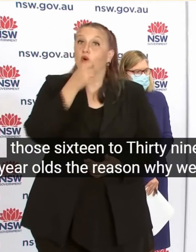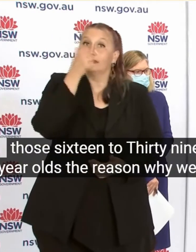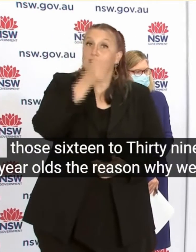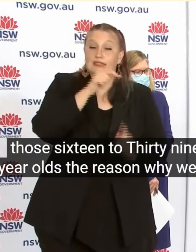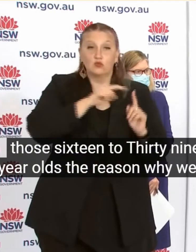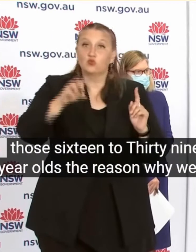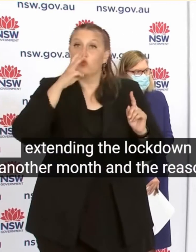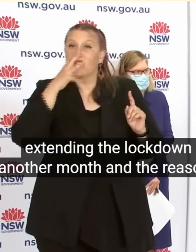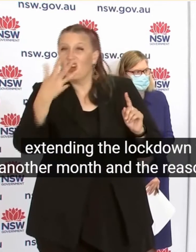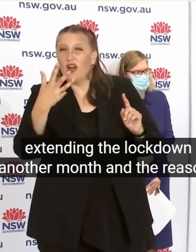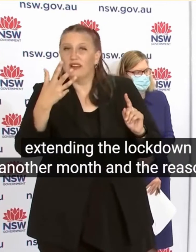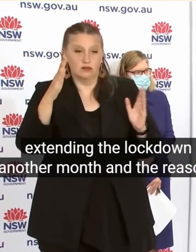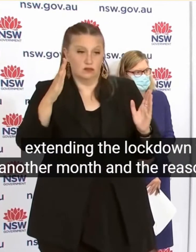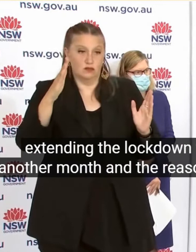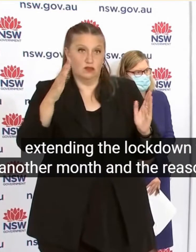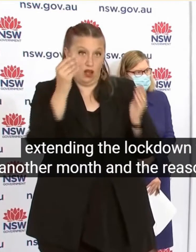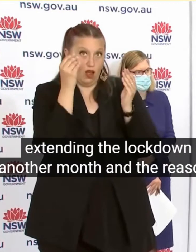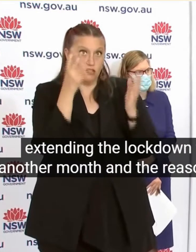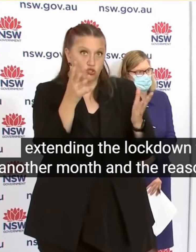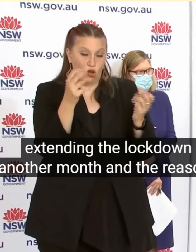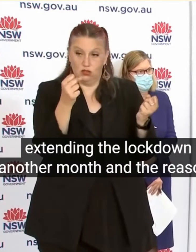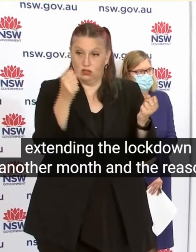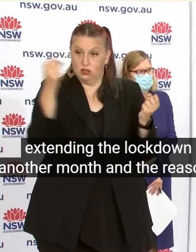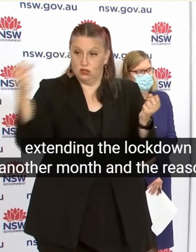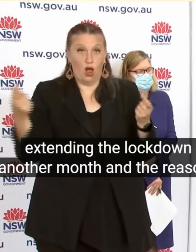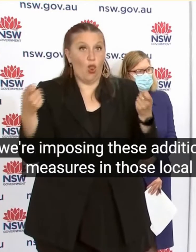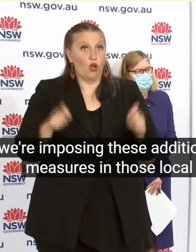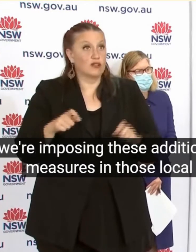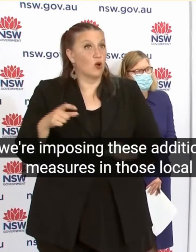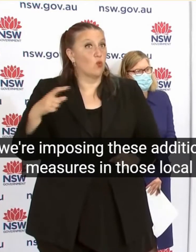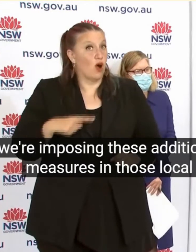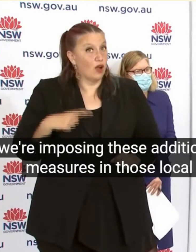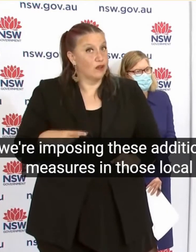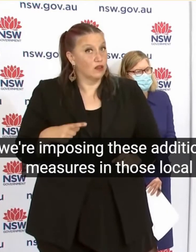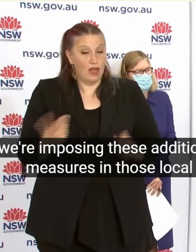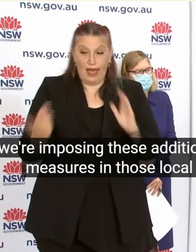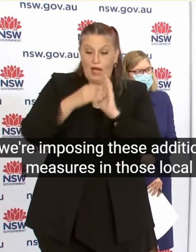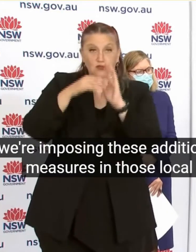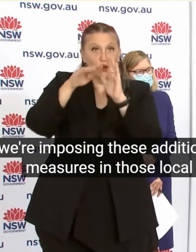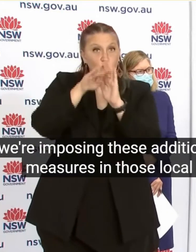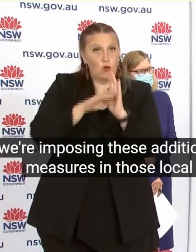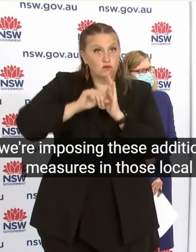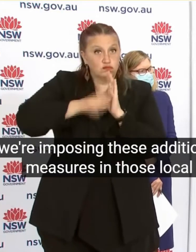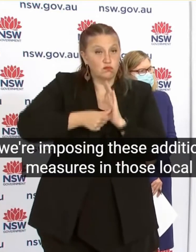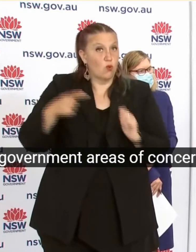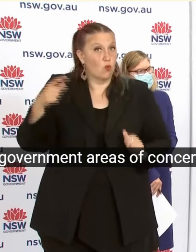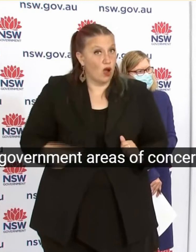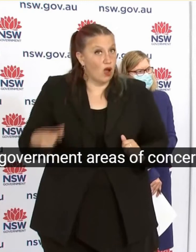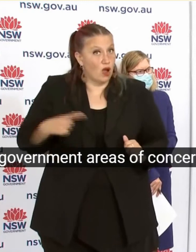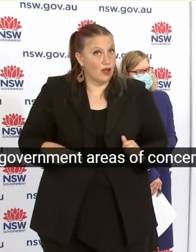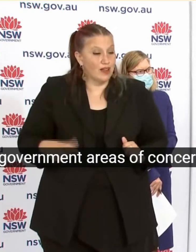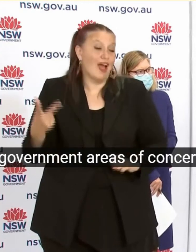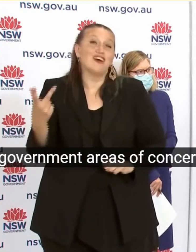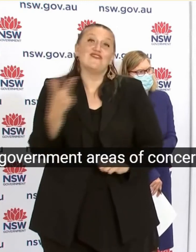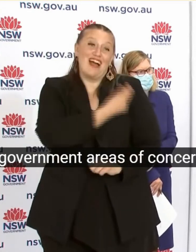month And the reason why we're imposing These additional measures In those local government areas of concern Is because the vaccine